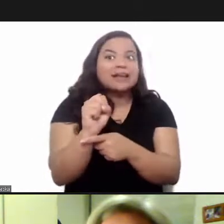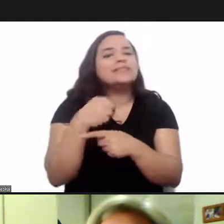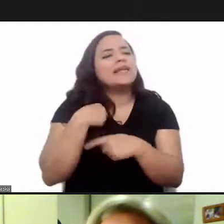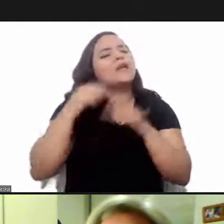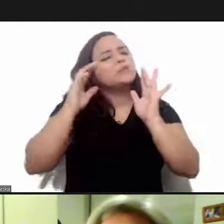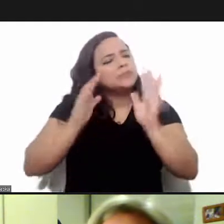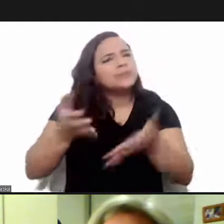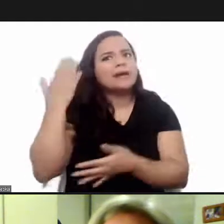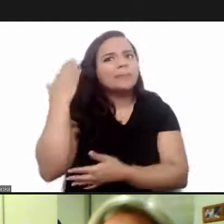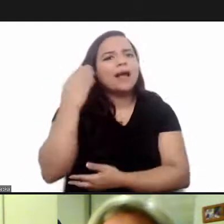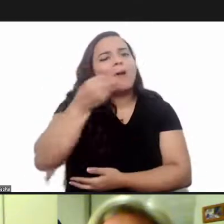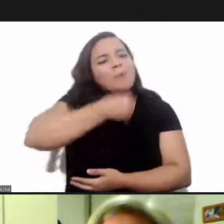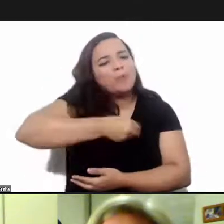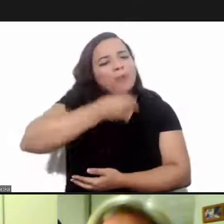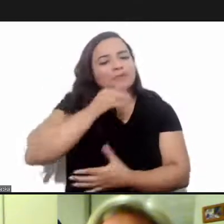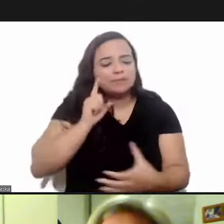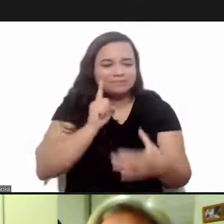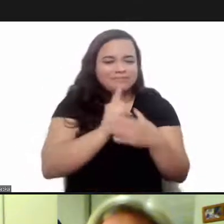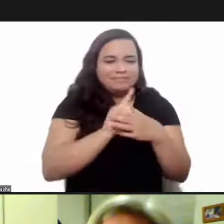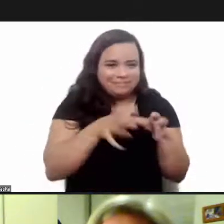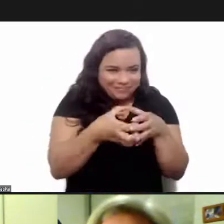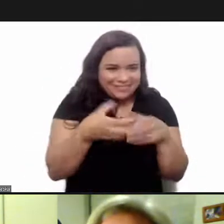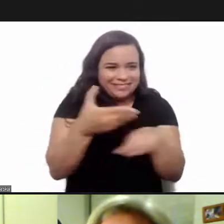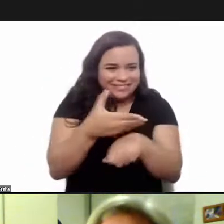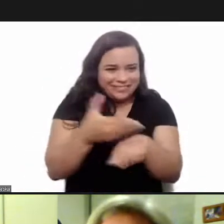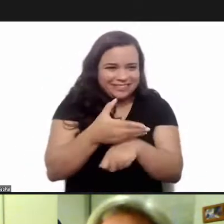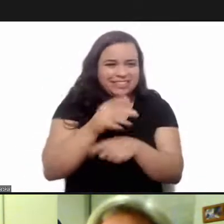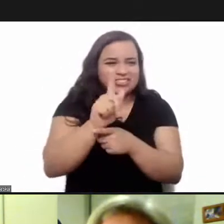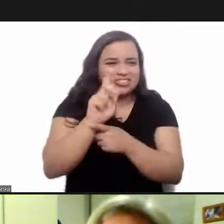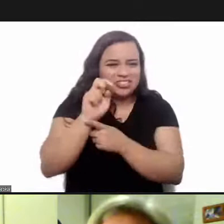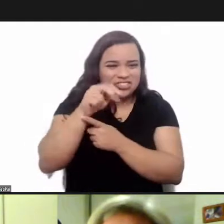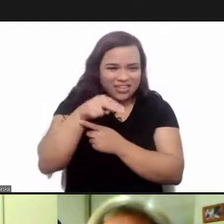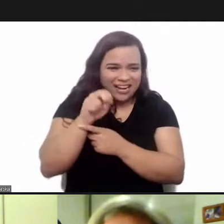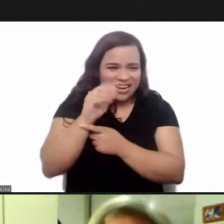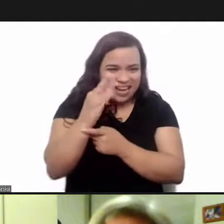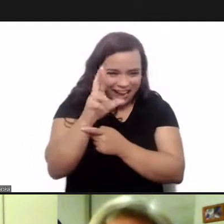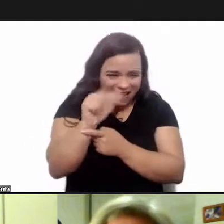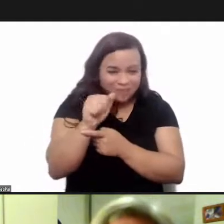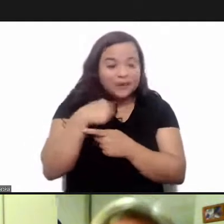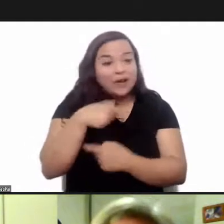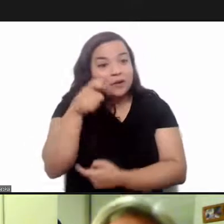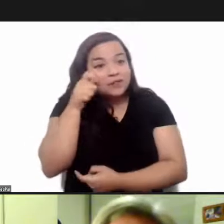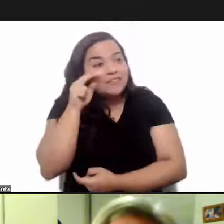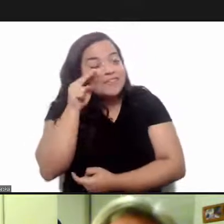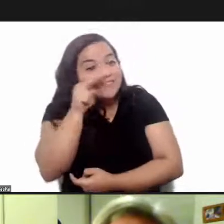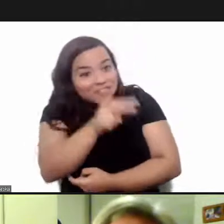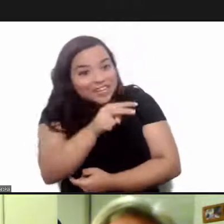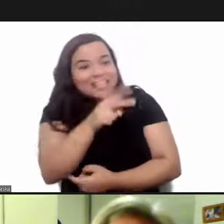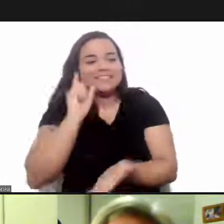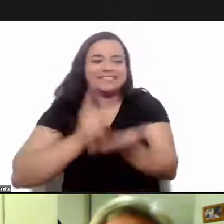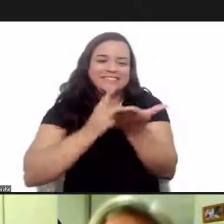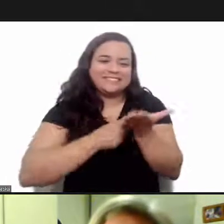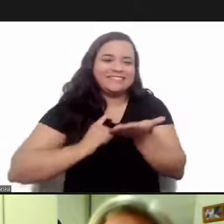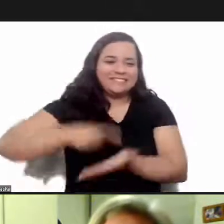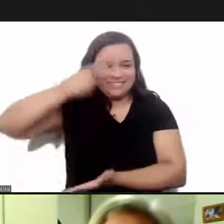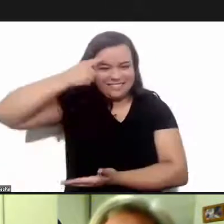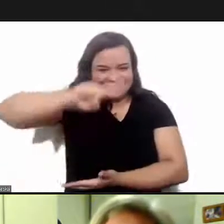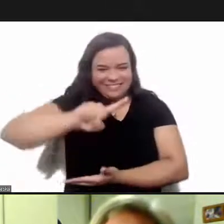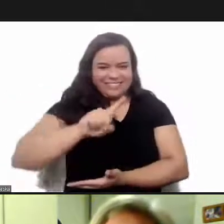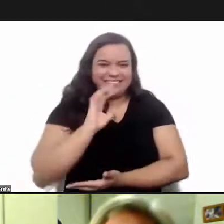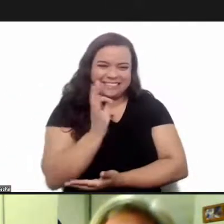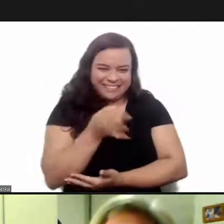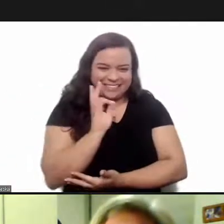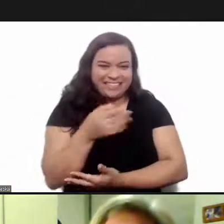creating the day chagas disease day i was in geneva that year and i attended myself when they enacted the day